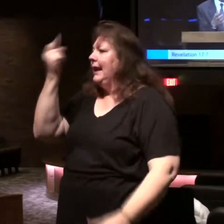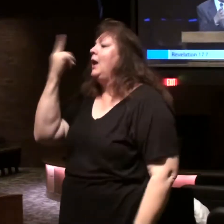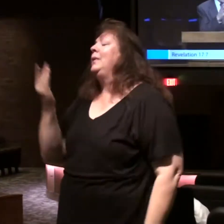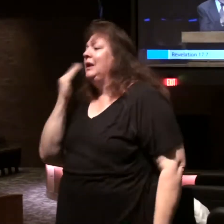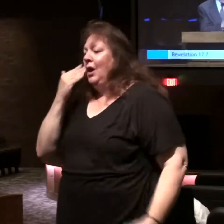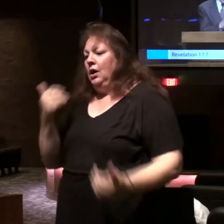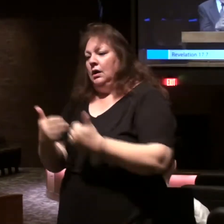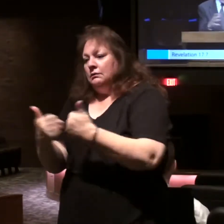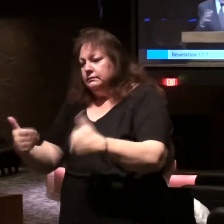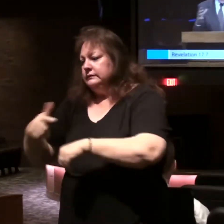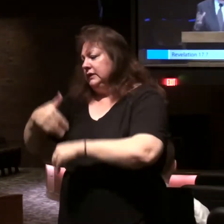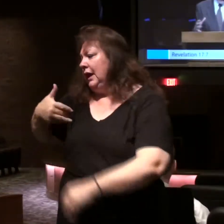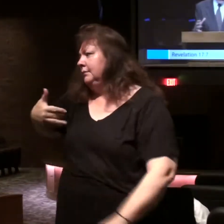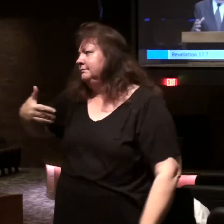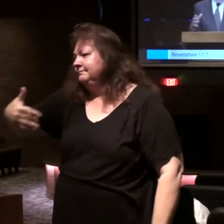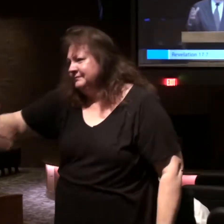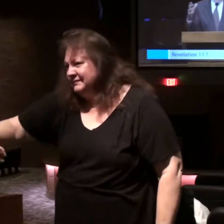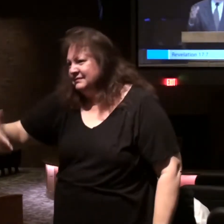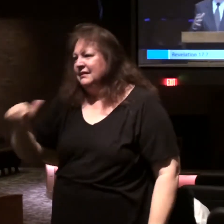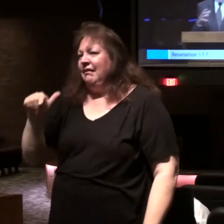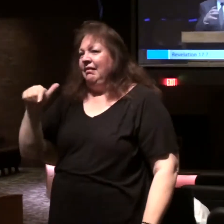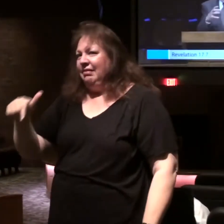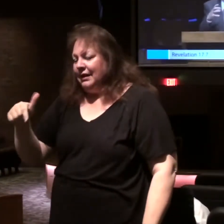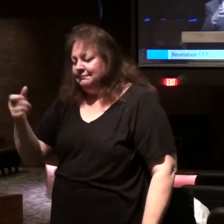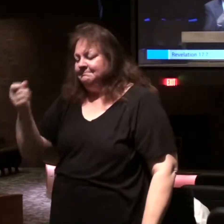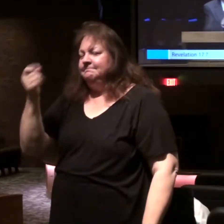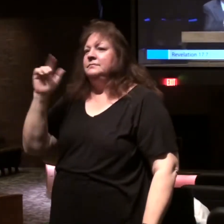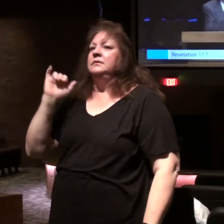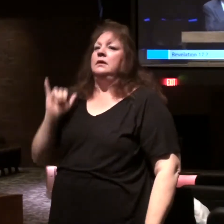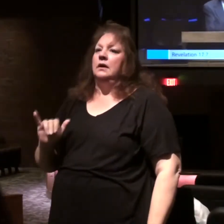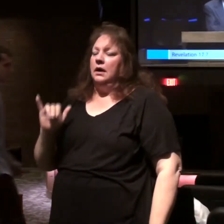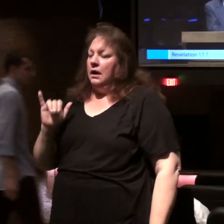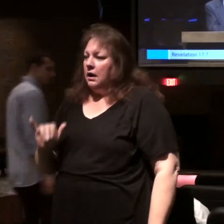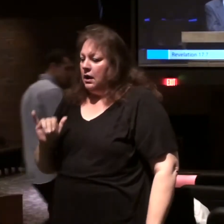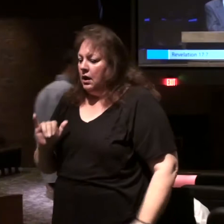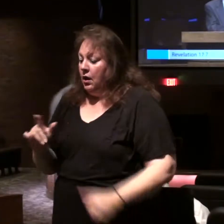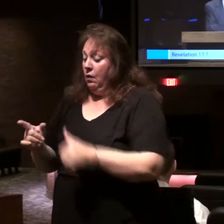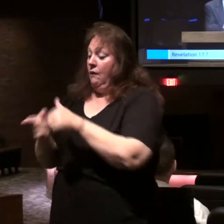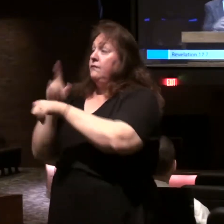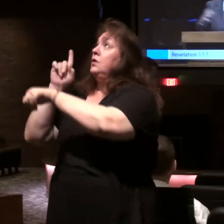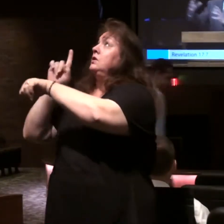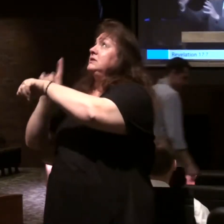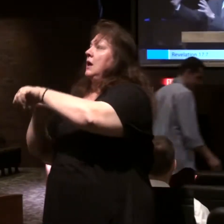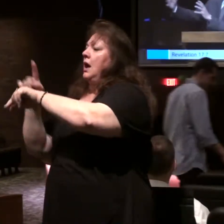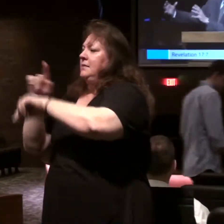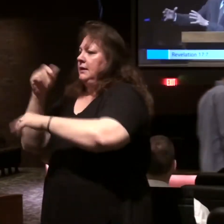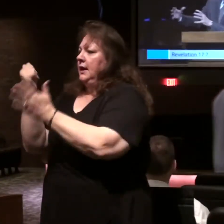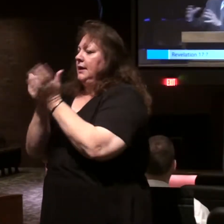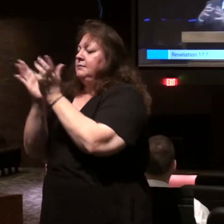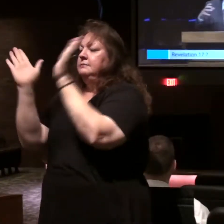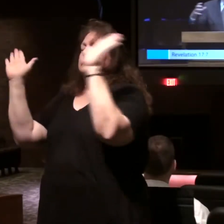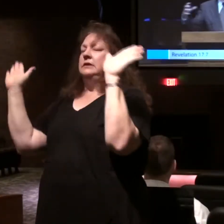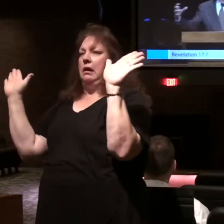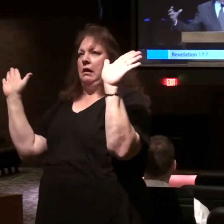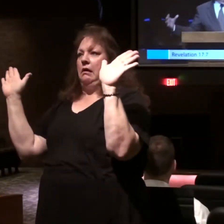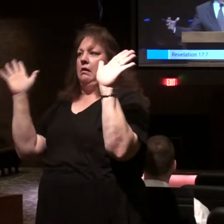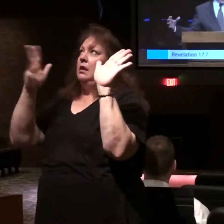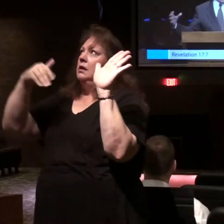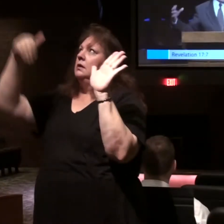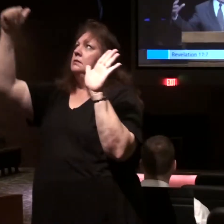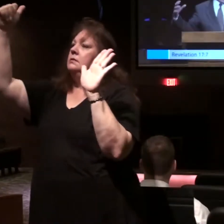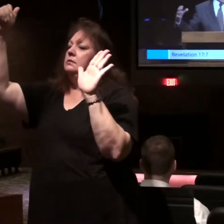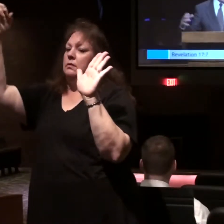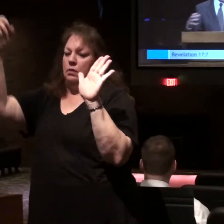With the passing of time and later revelation, oh, he's come a first time to suffer and die later. So the